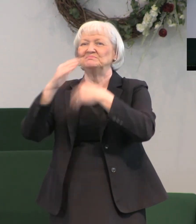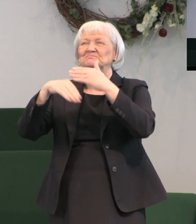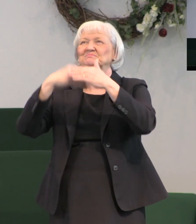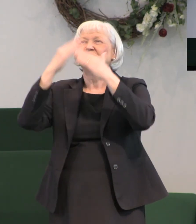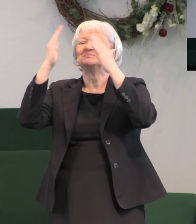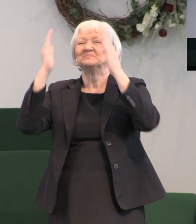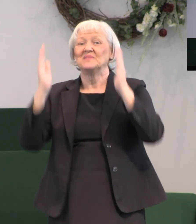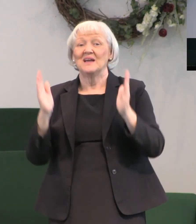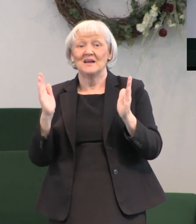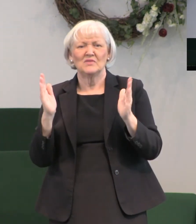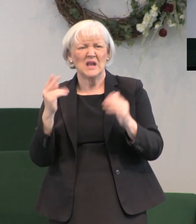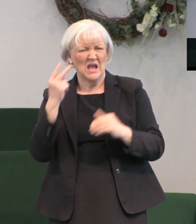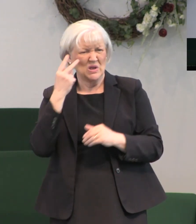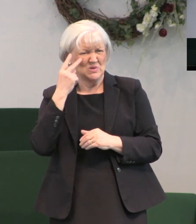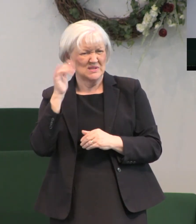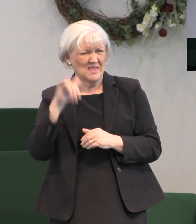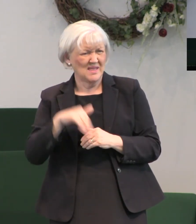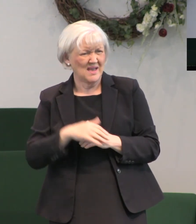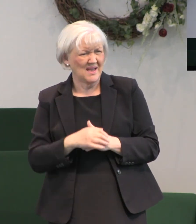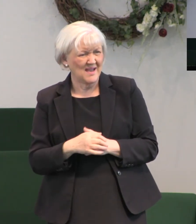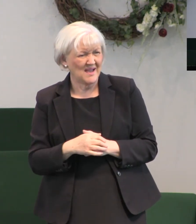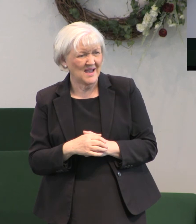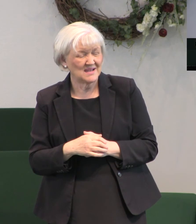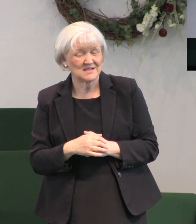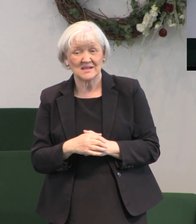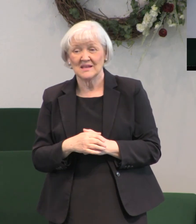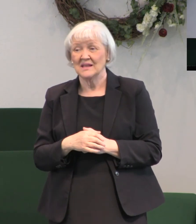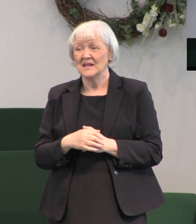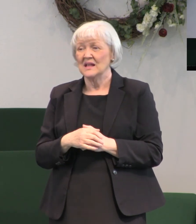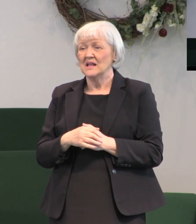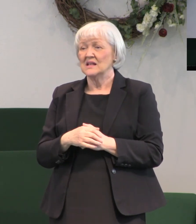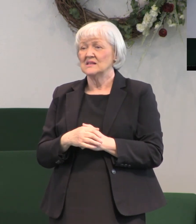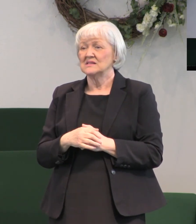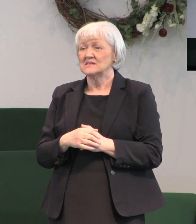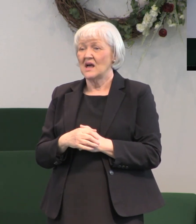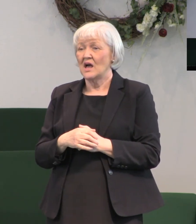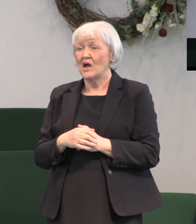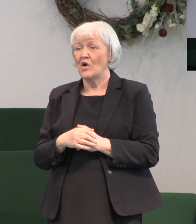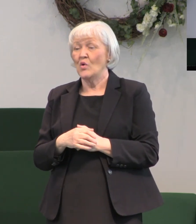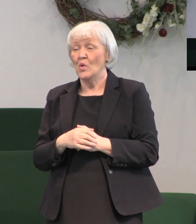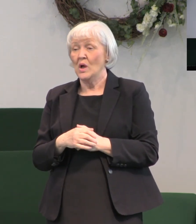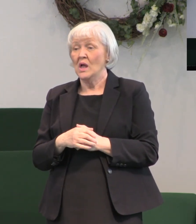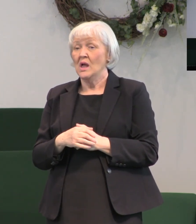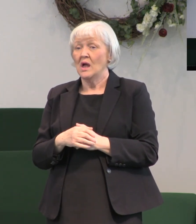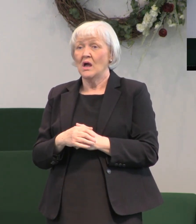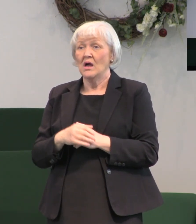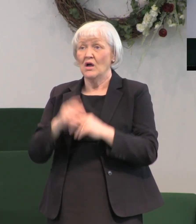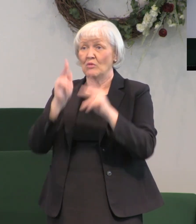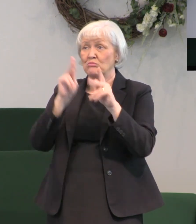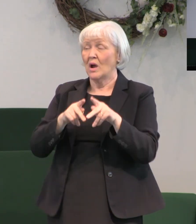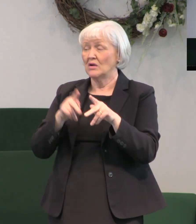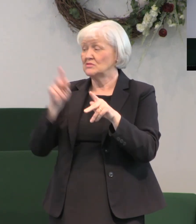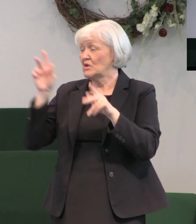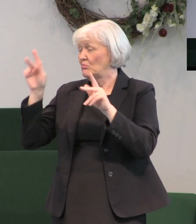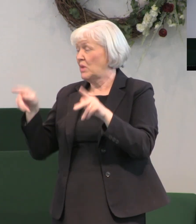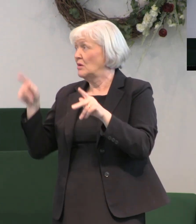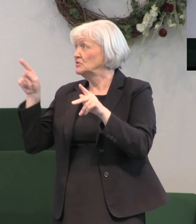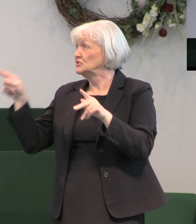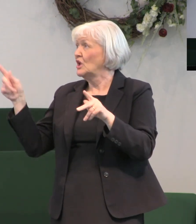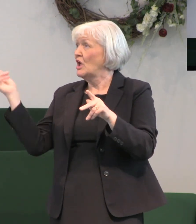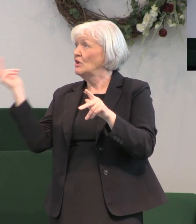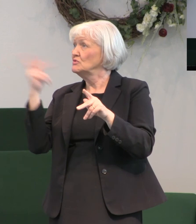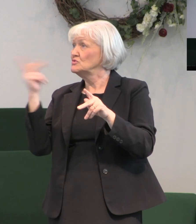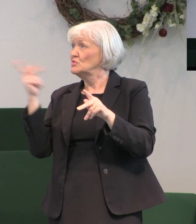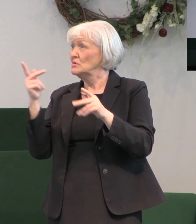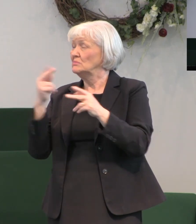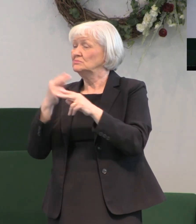and so you see it right there two people similar backgrounds both of them about to die